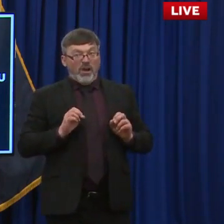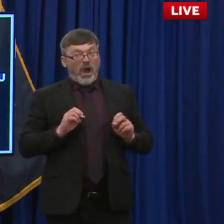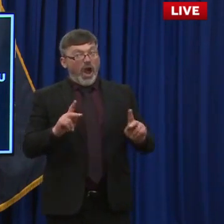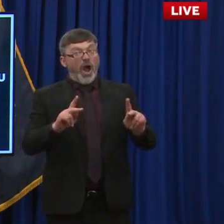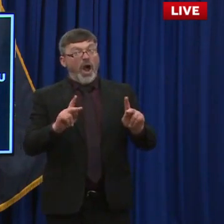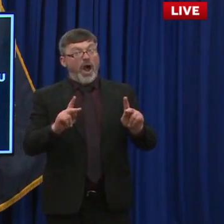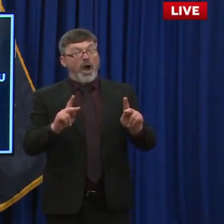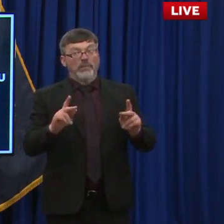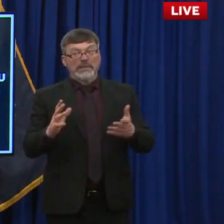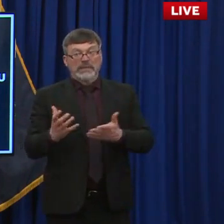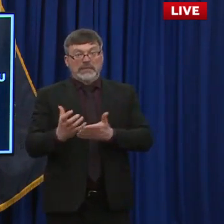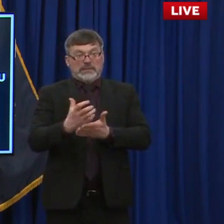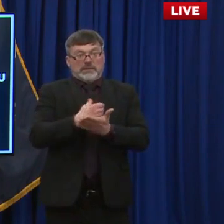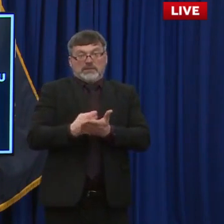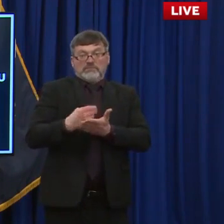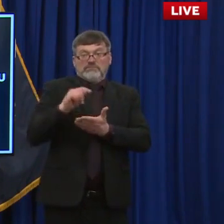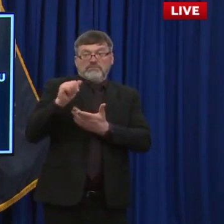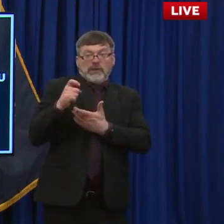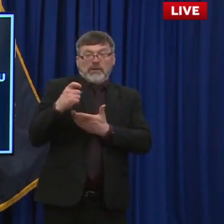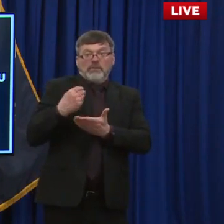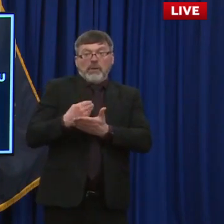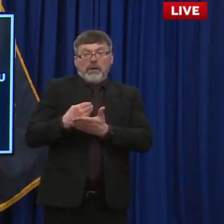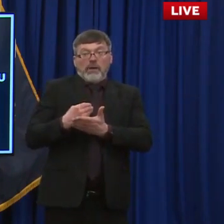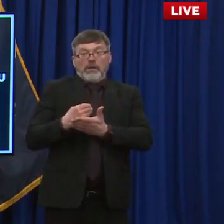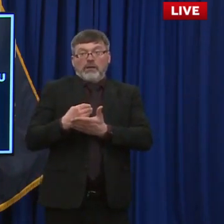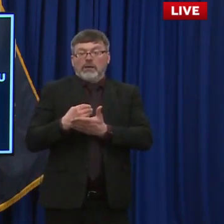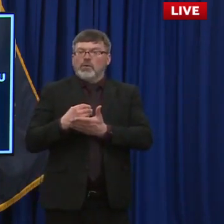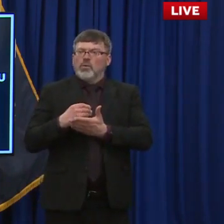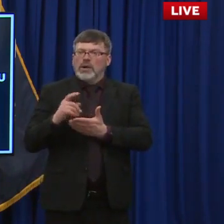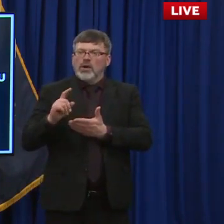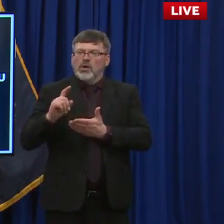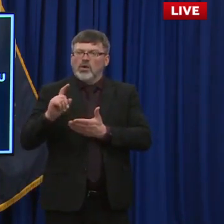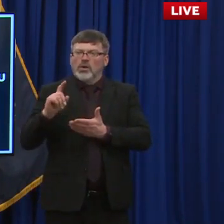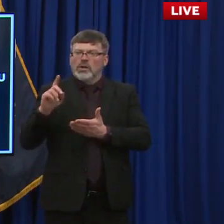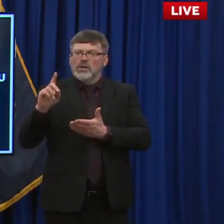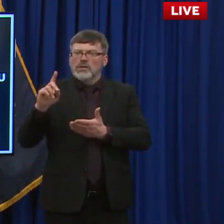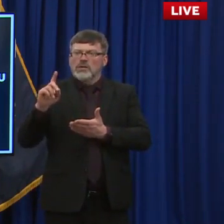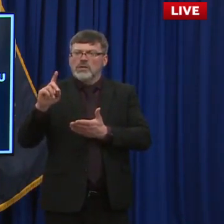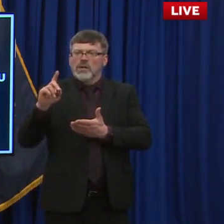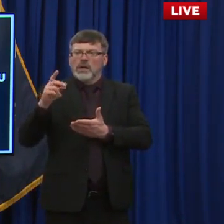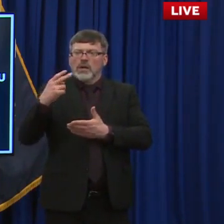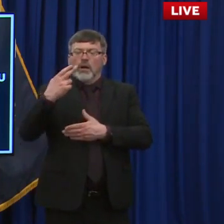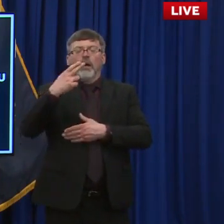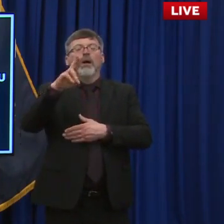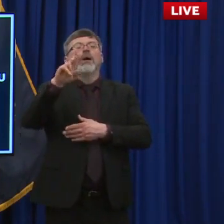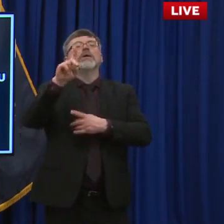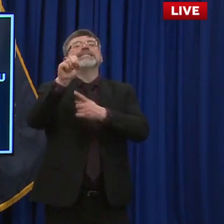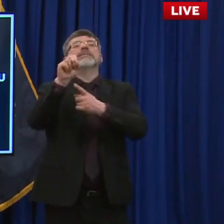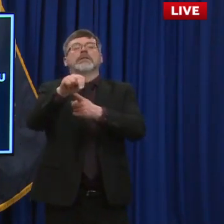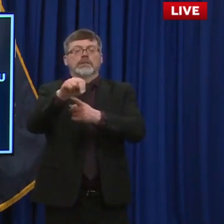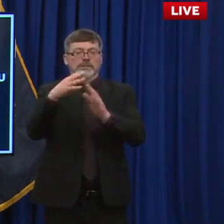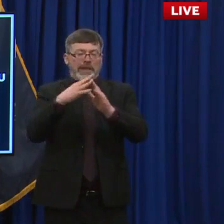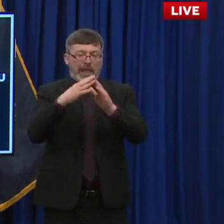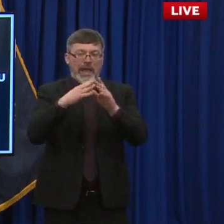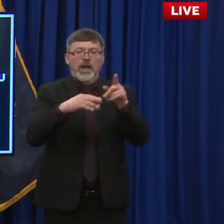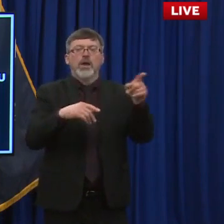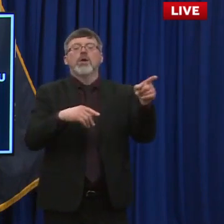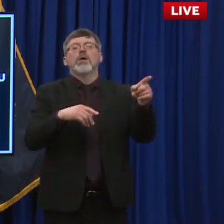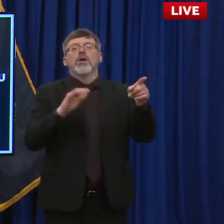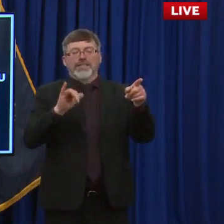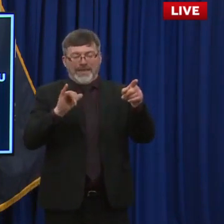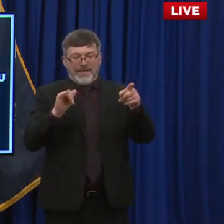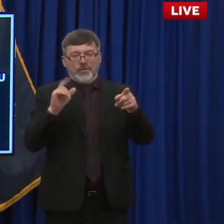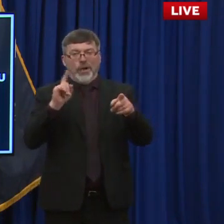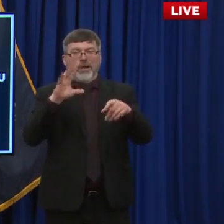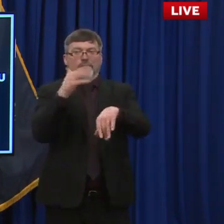opportunity for Hudson, both in terms of infrastructure. From the state level, our job is to make sure that traffic and environmental issues are adhered to.